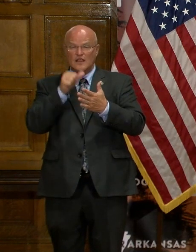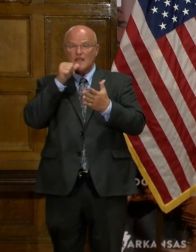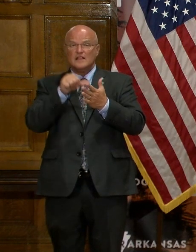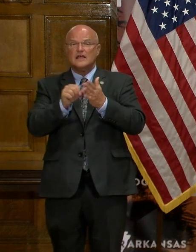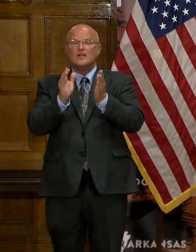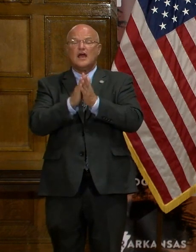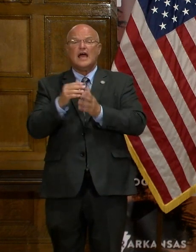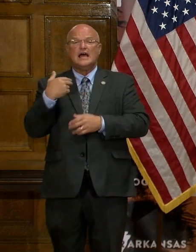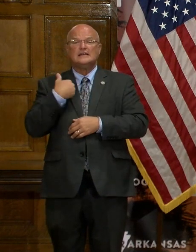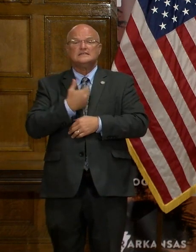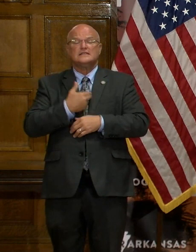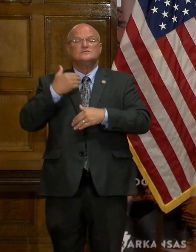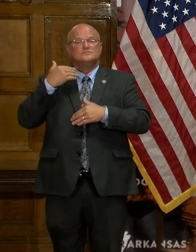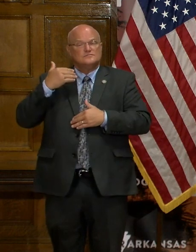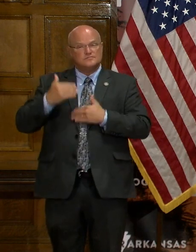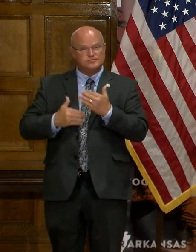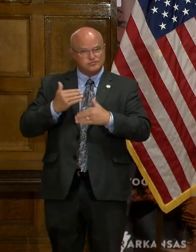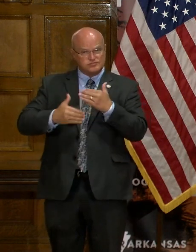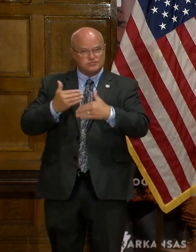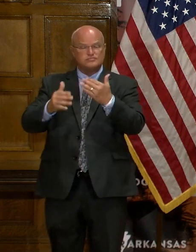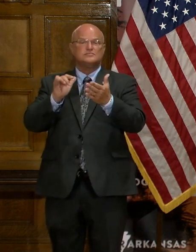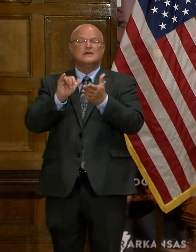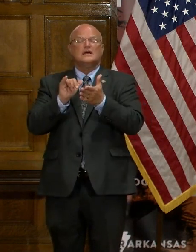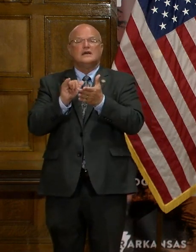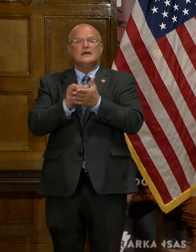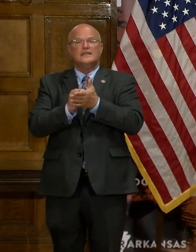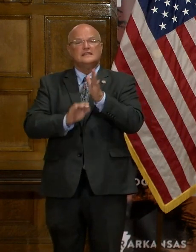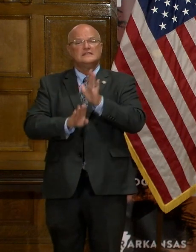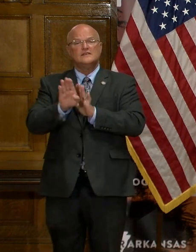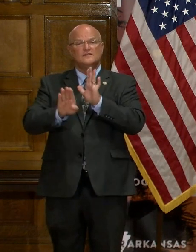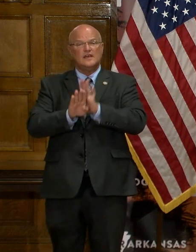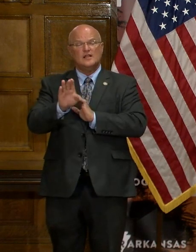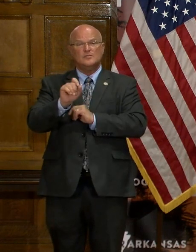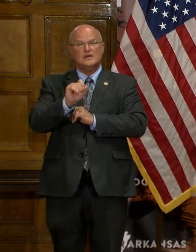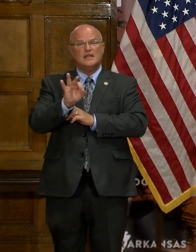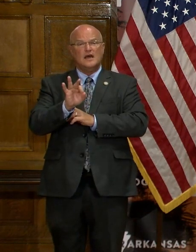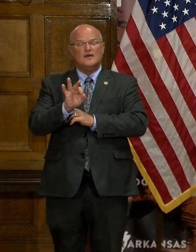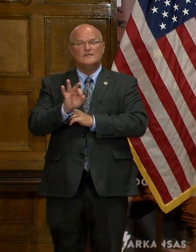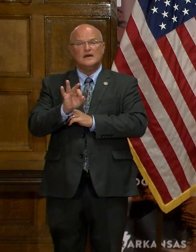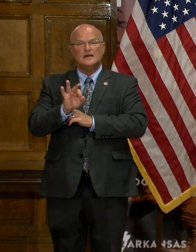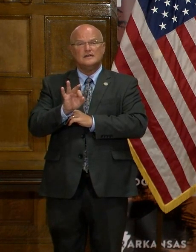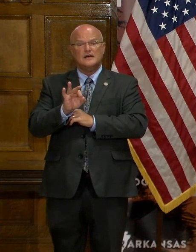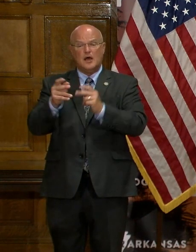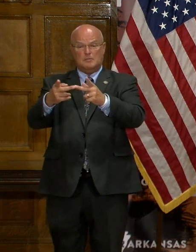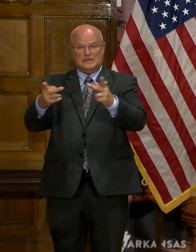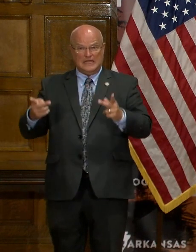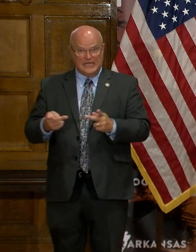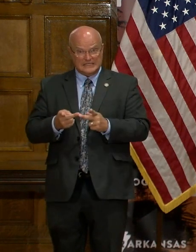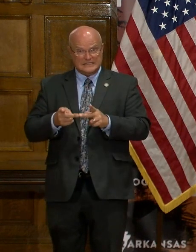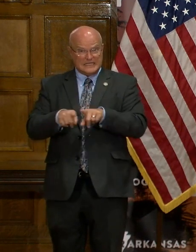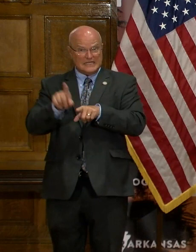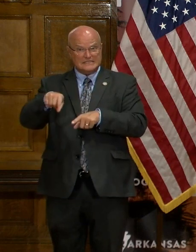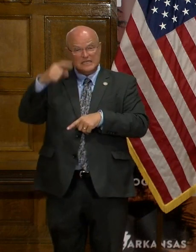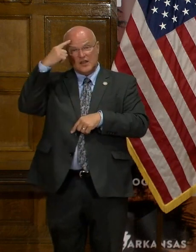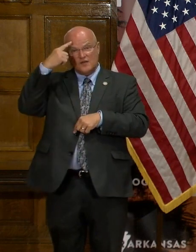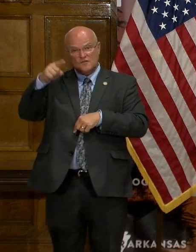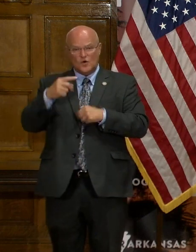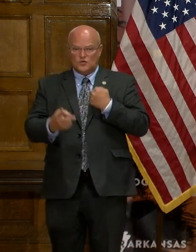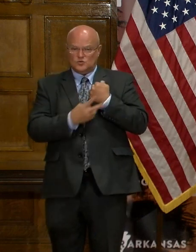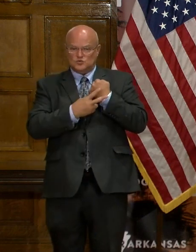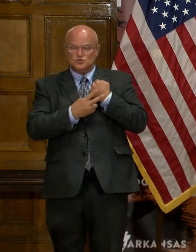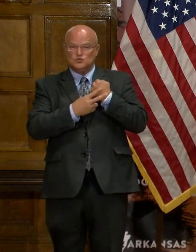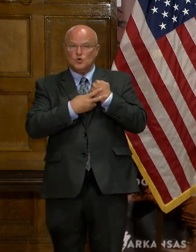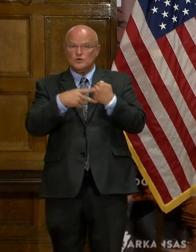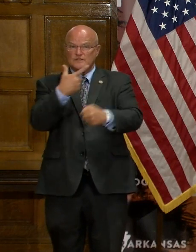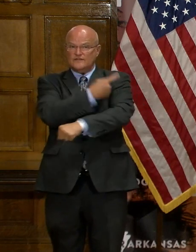asked us to expedite the development of facilities as needed for the storage